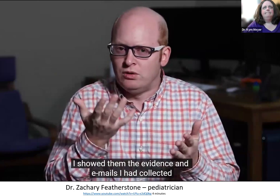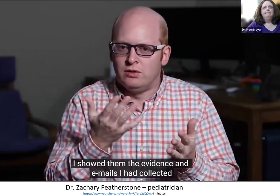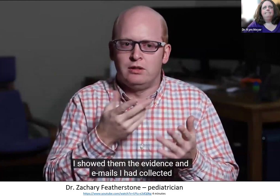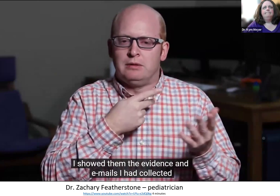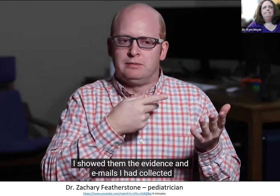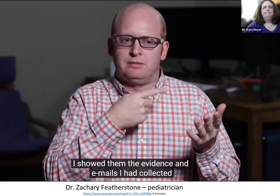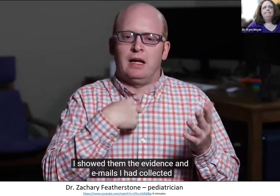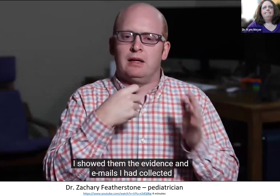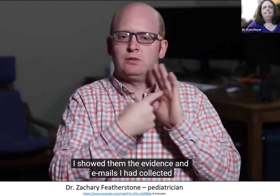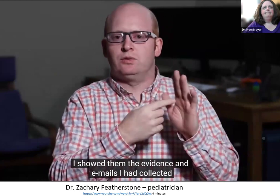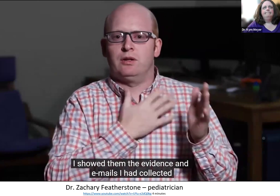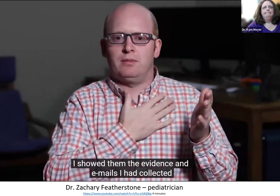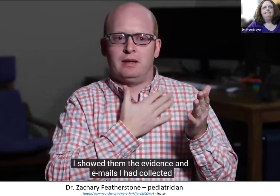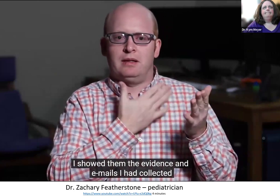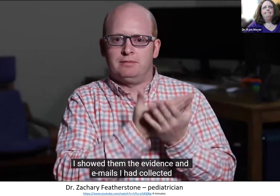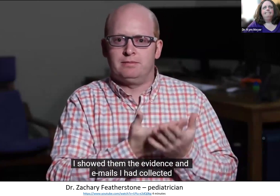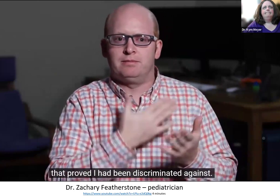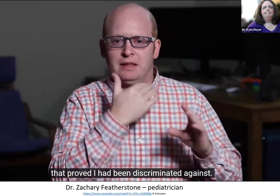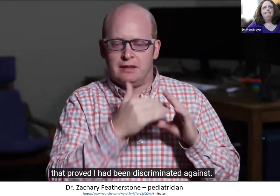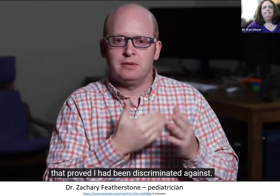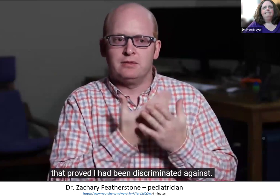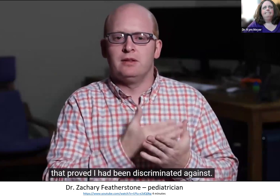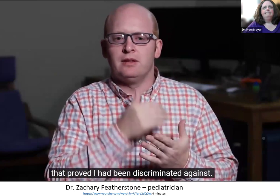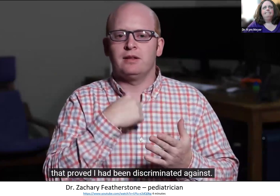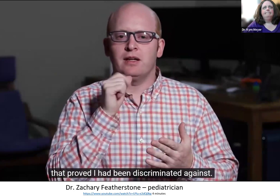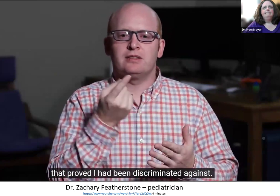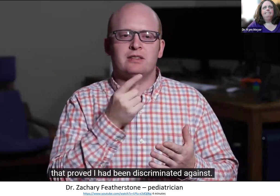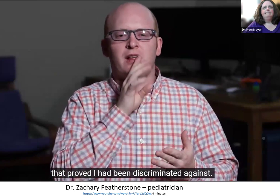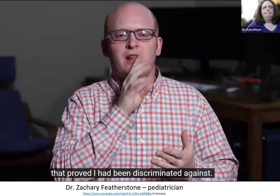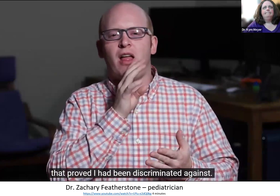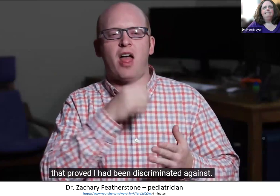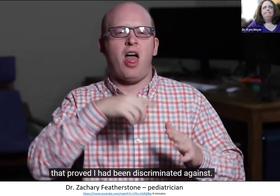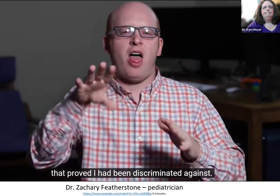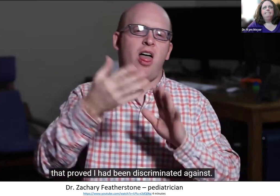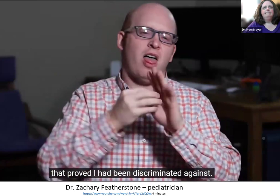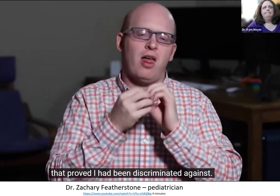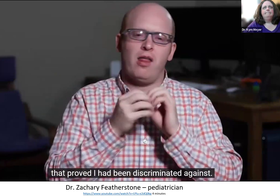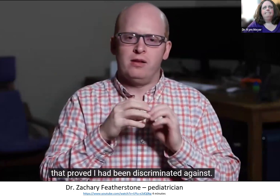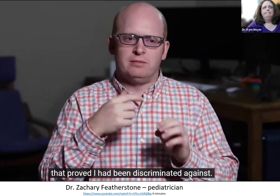I showed them the evidence and emails I had collected that proved I had been discriminated against.